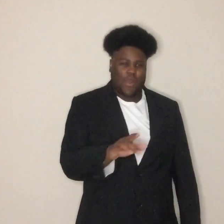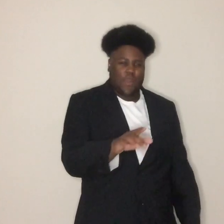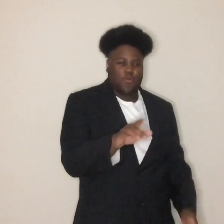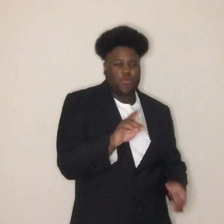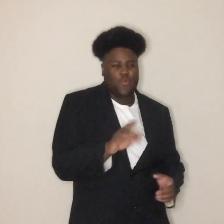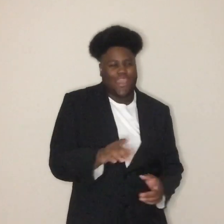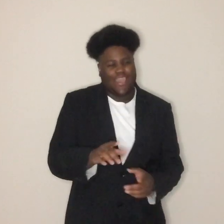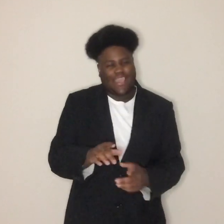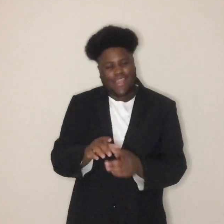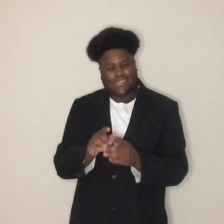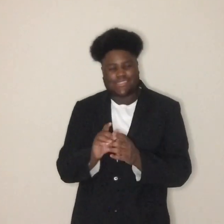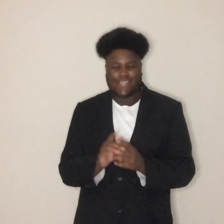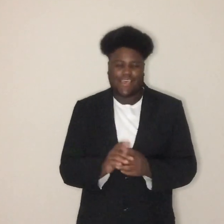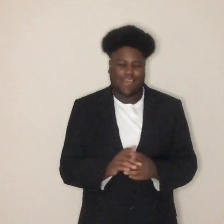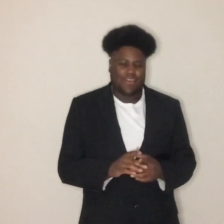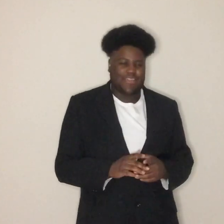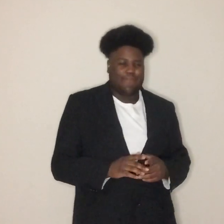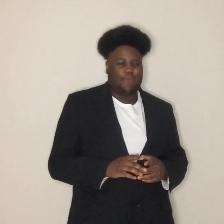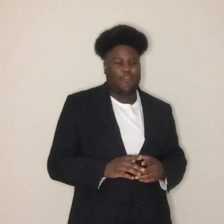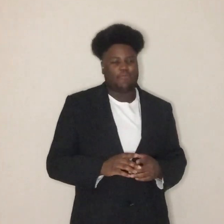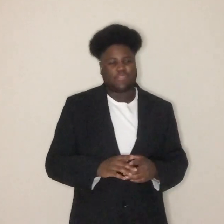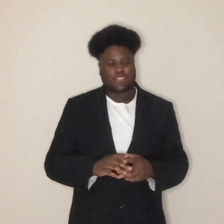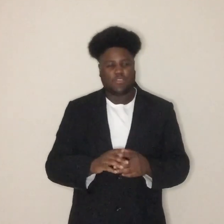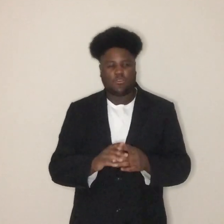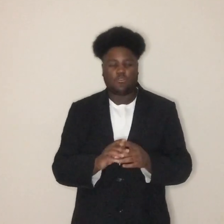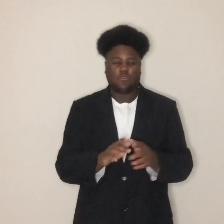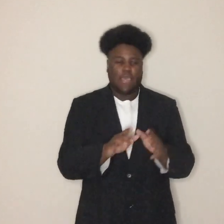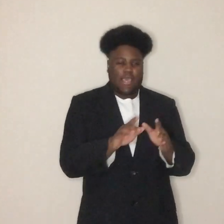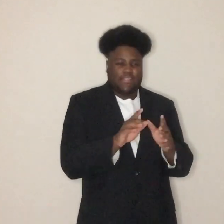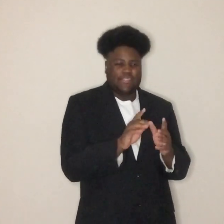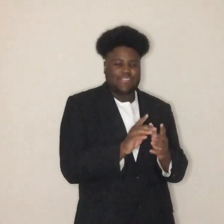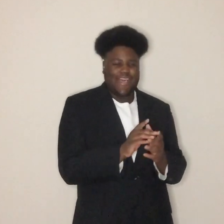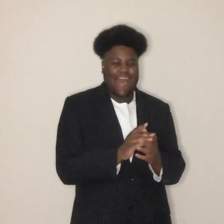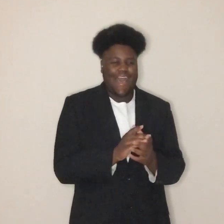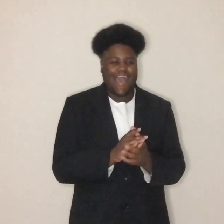we'll wait until that moment you decide